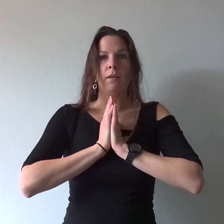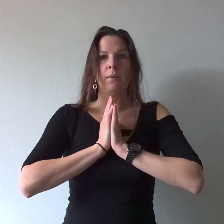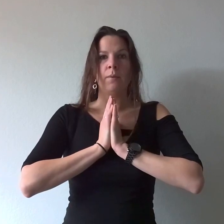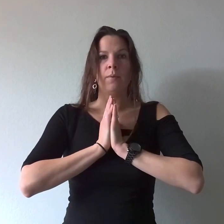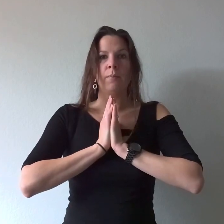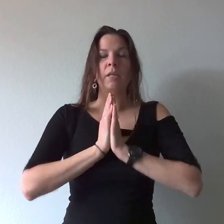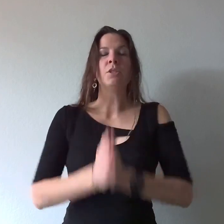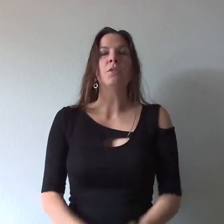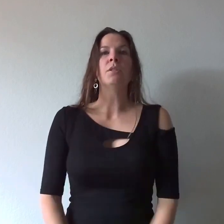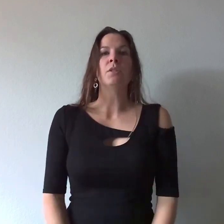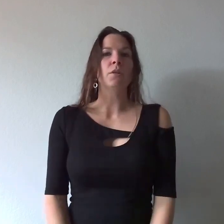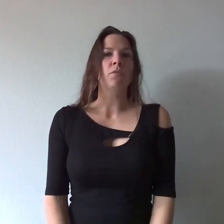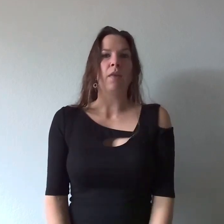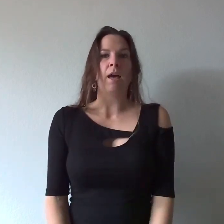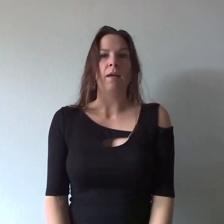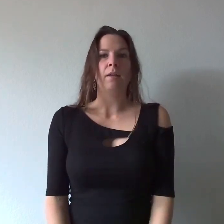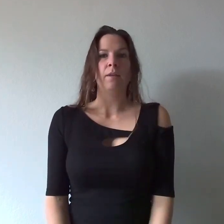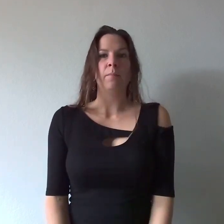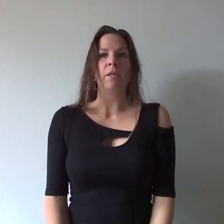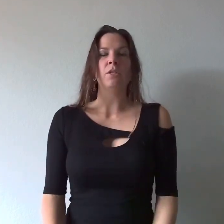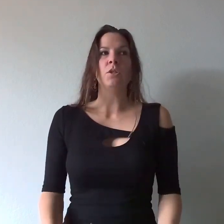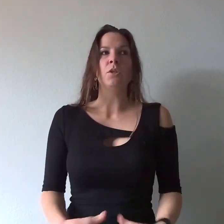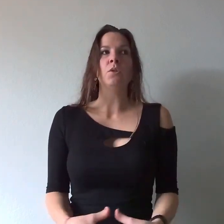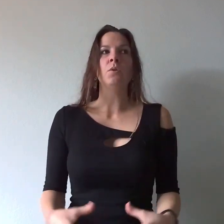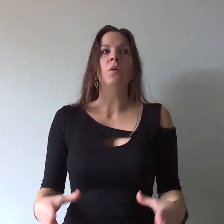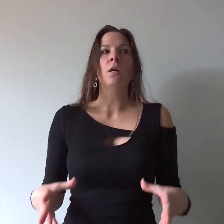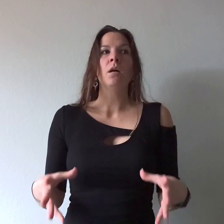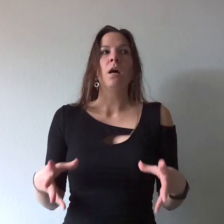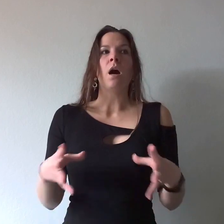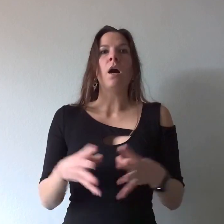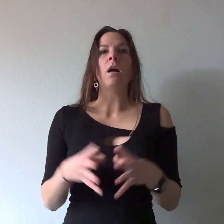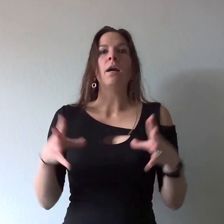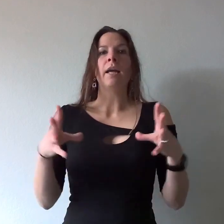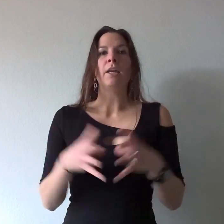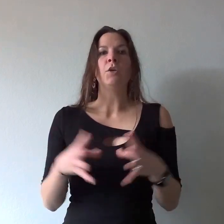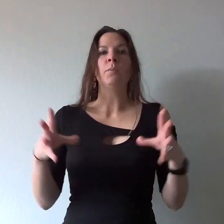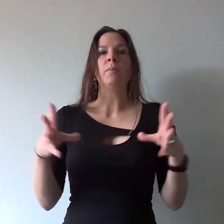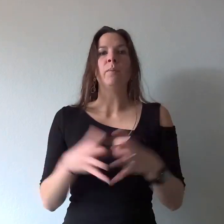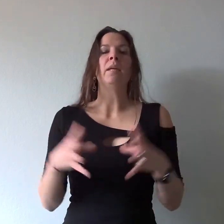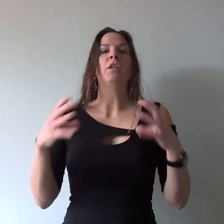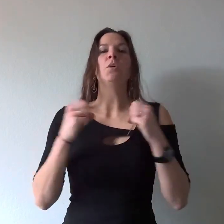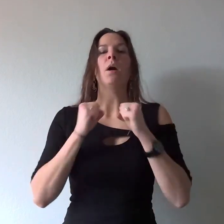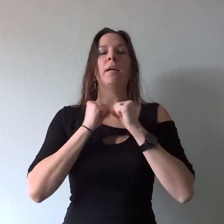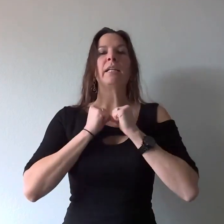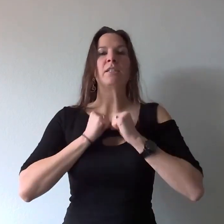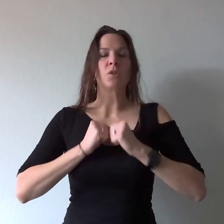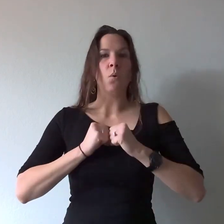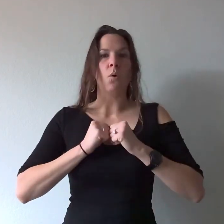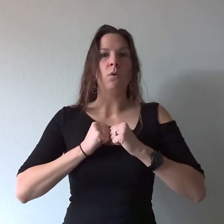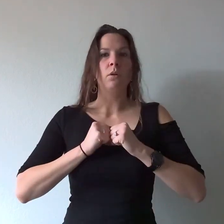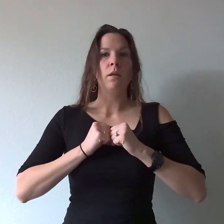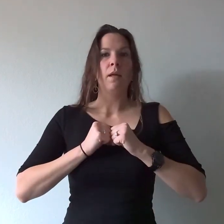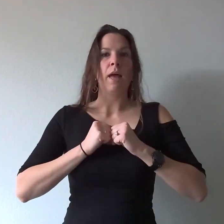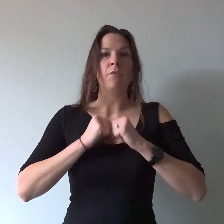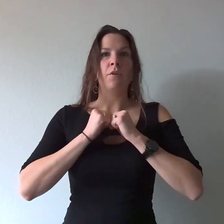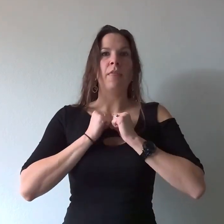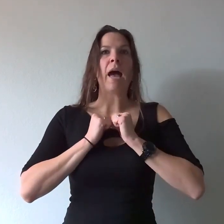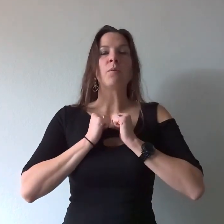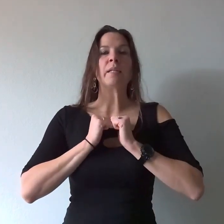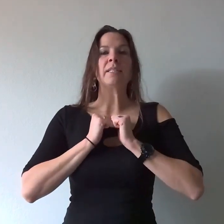love you deserve that because you are a human being you are a soul and for that reason